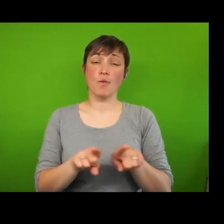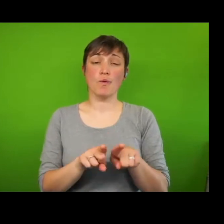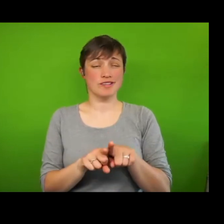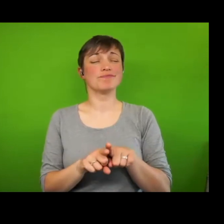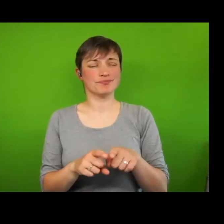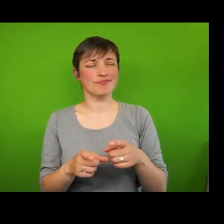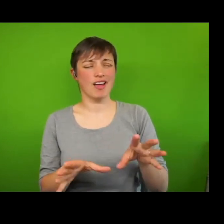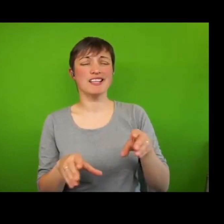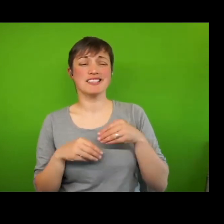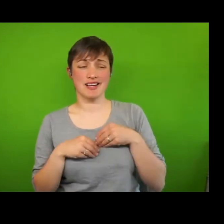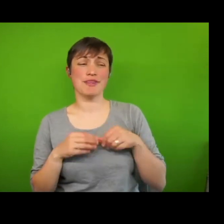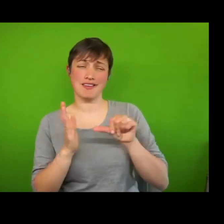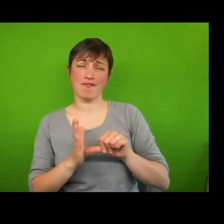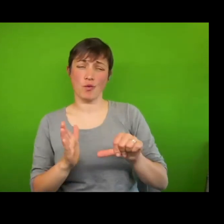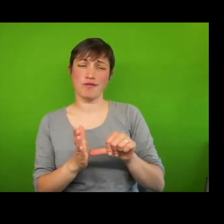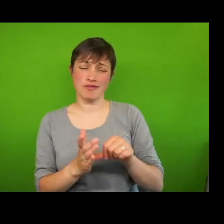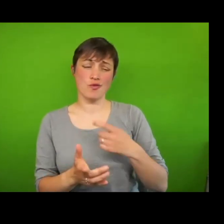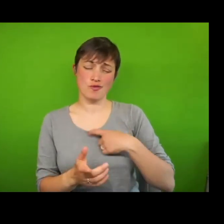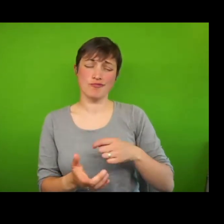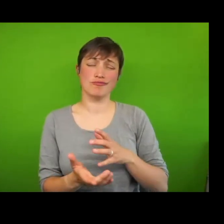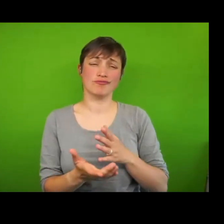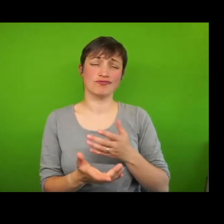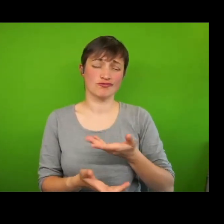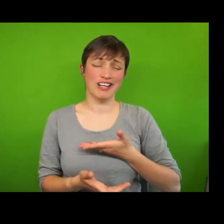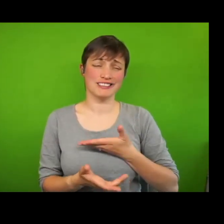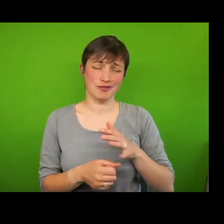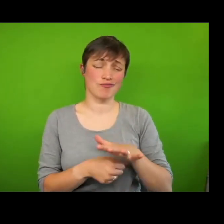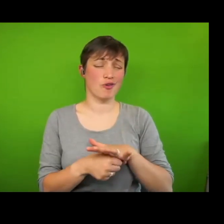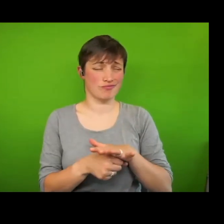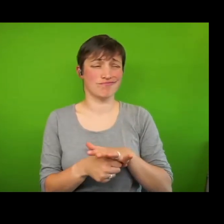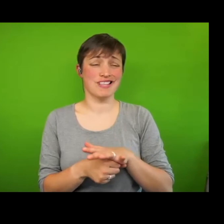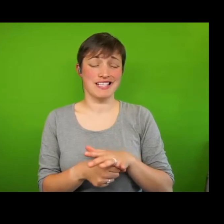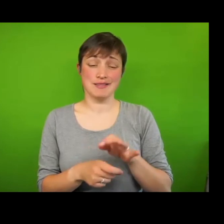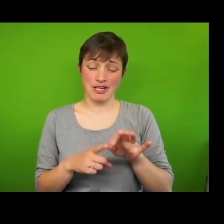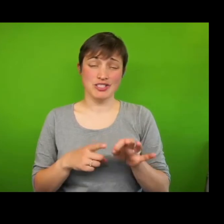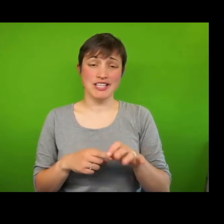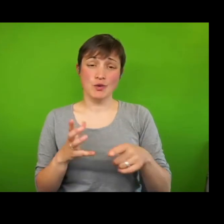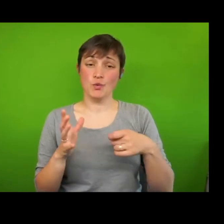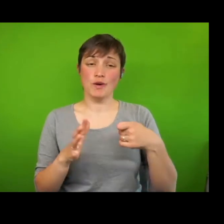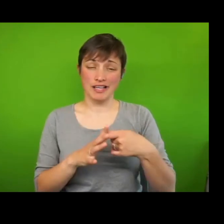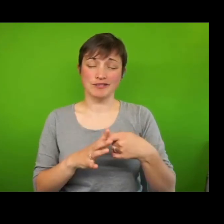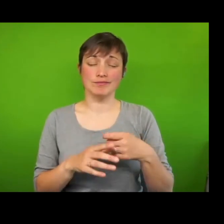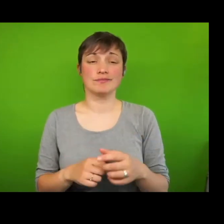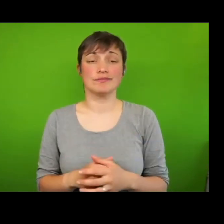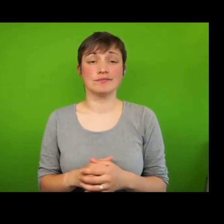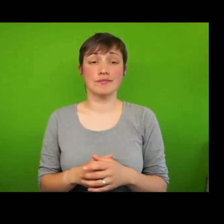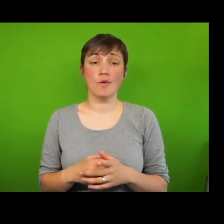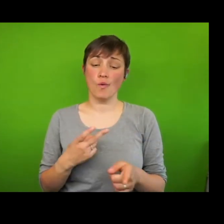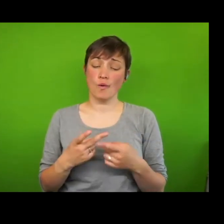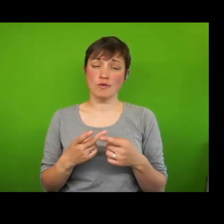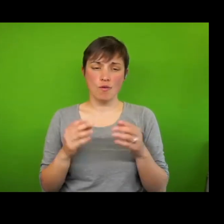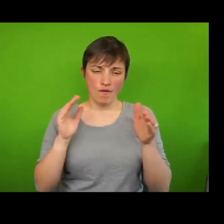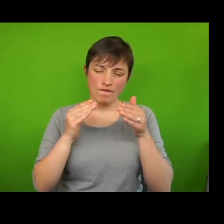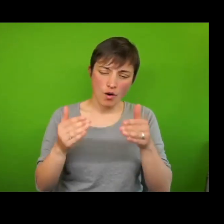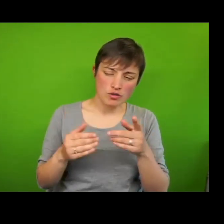rights approach, especially in the current UK context. And have suggested that a greater emphasis on the human in human